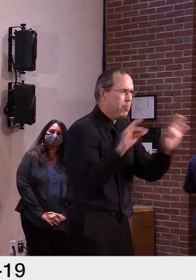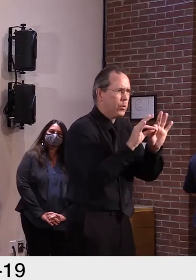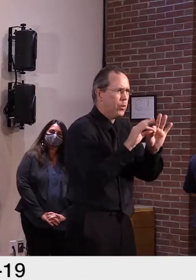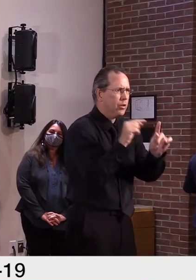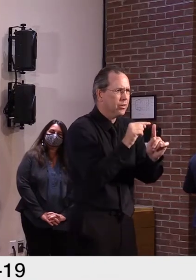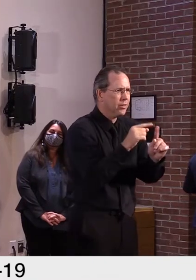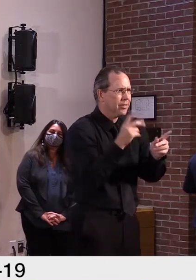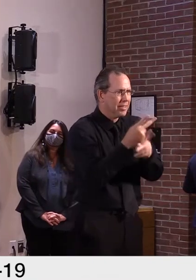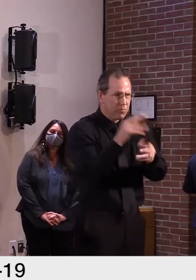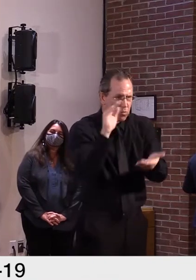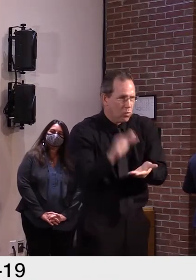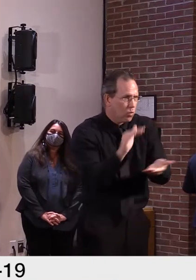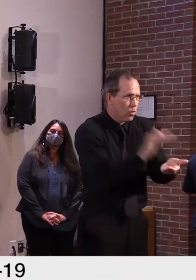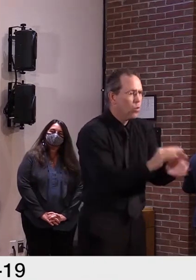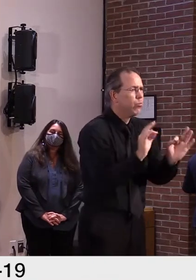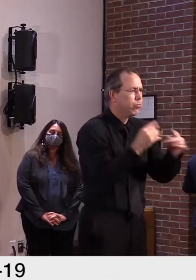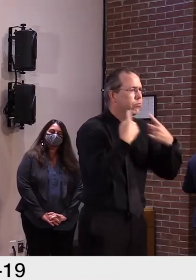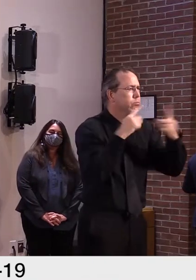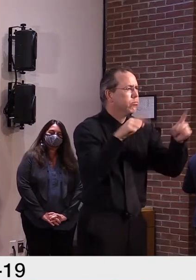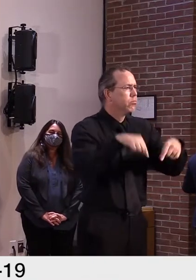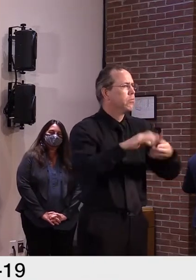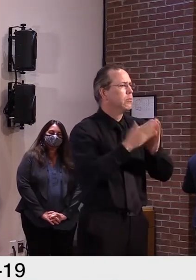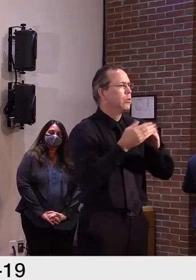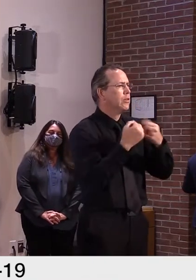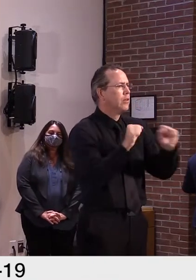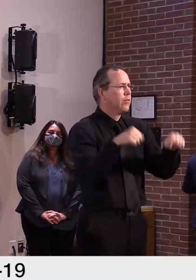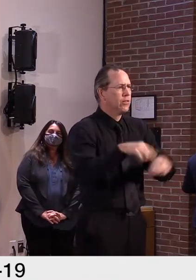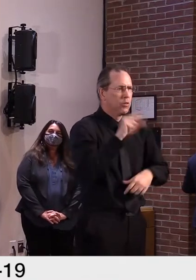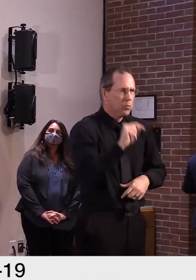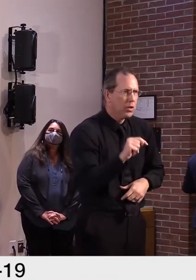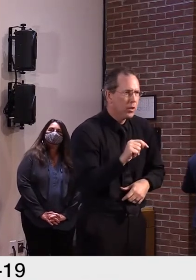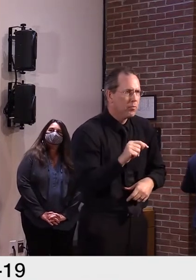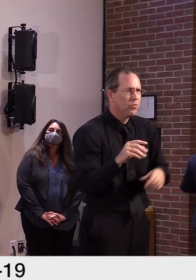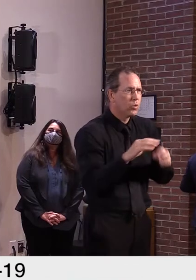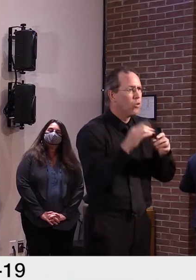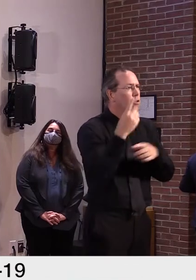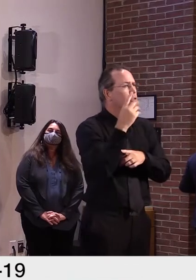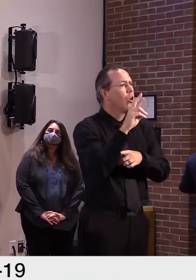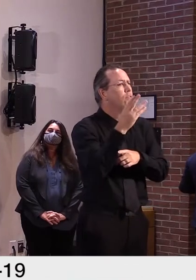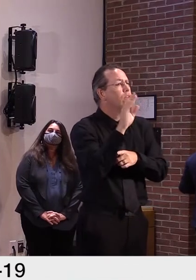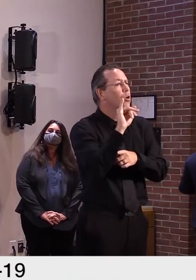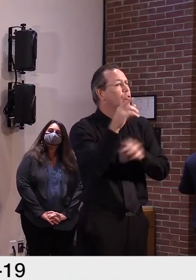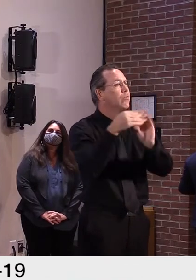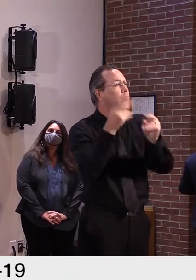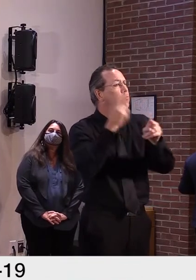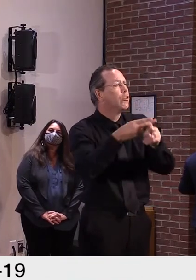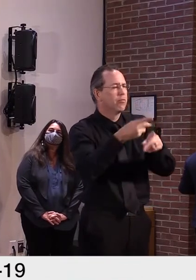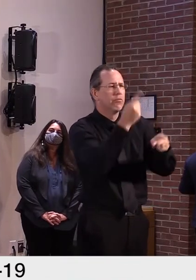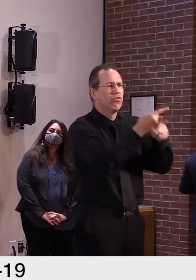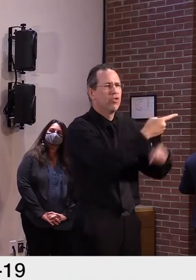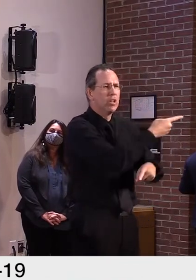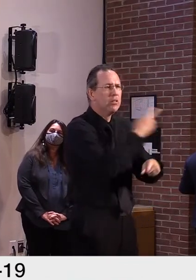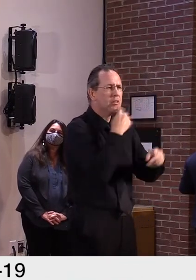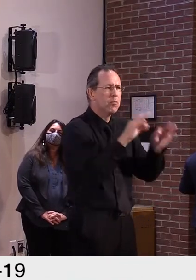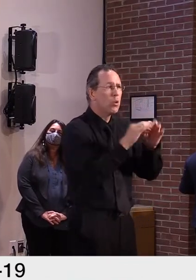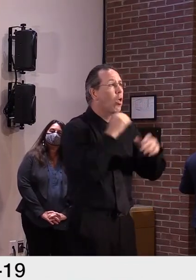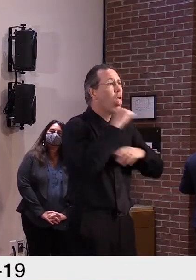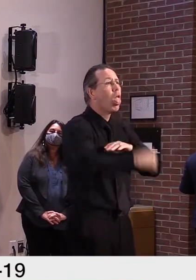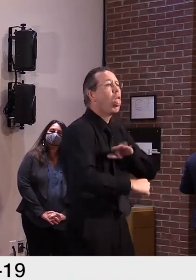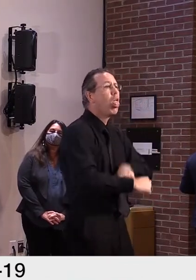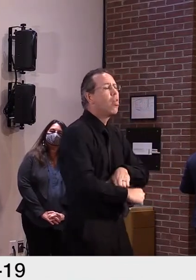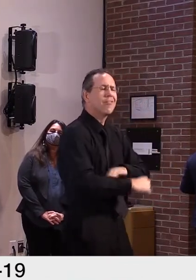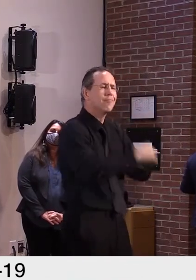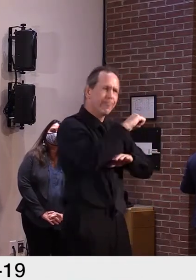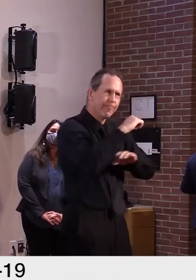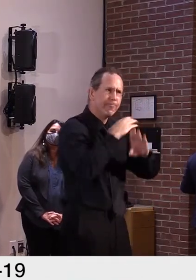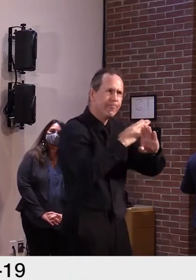we need to take Dr. Fauci's words seriously and continue that. Whether it's school, whether it's college, where we tested everybody, found some